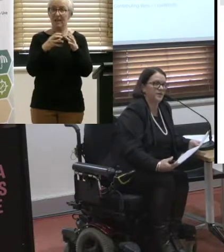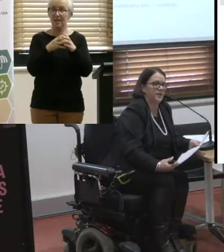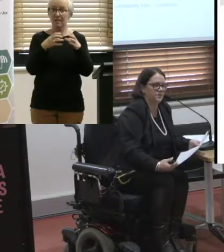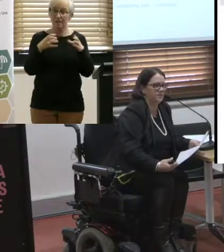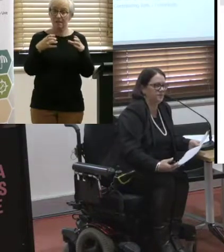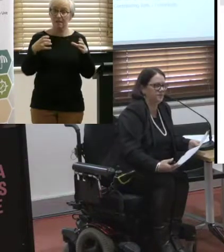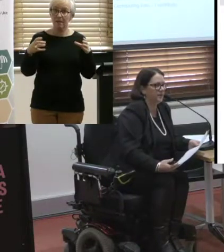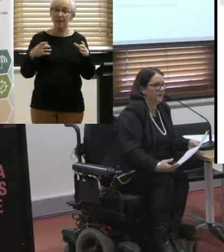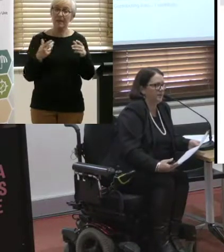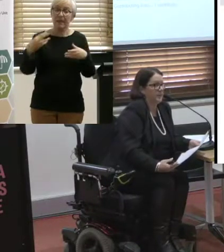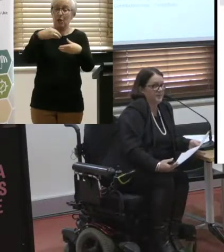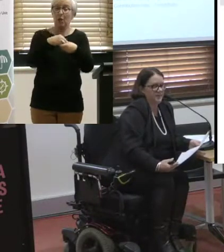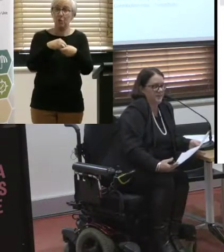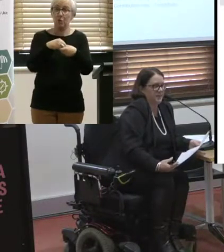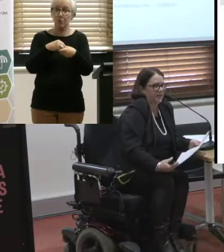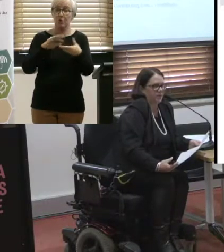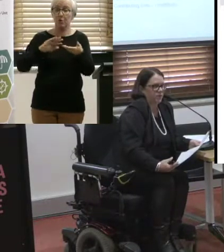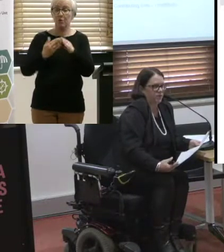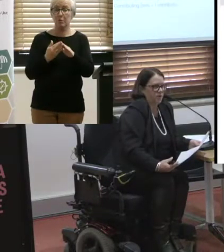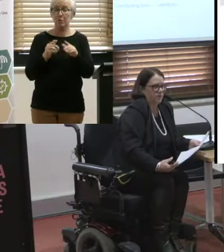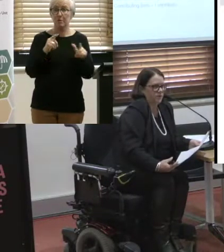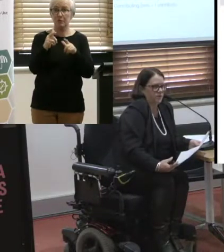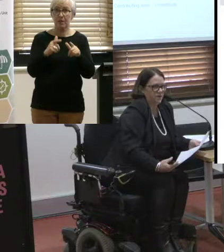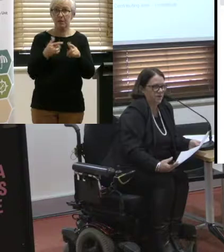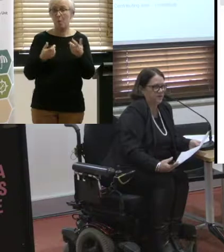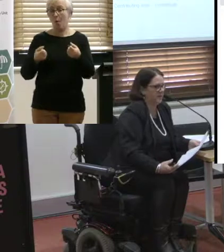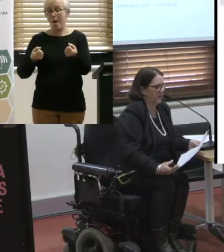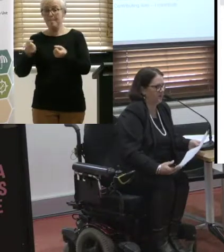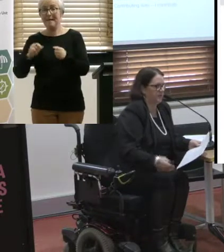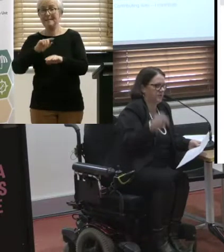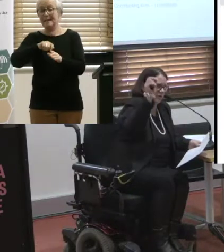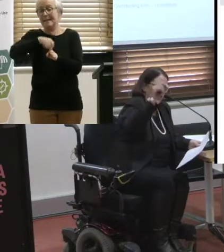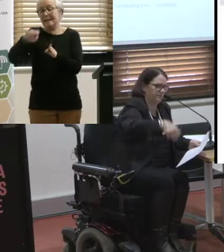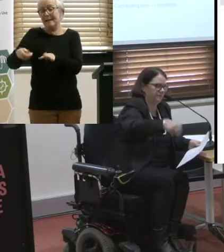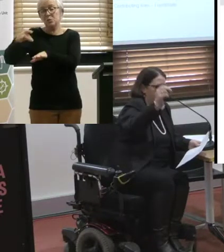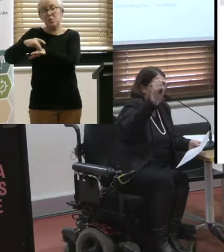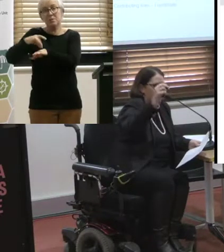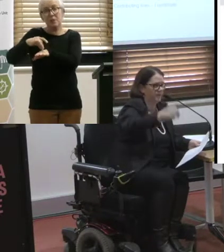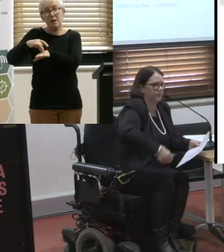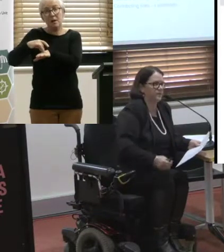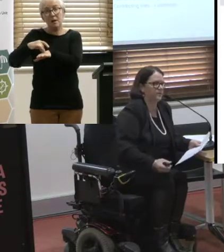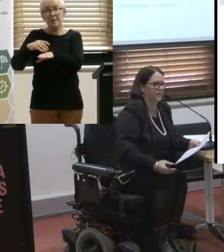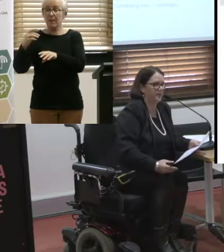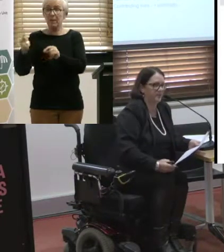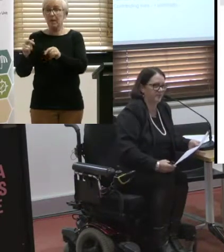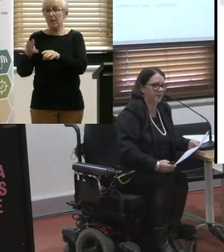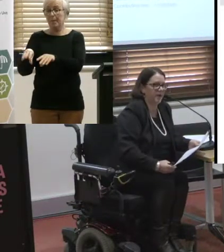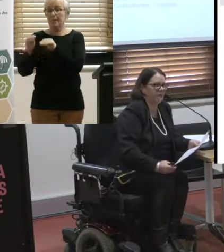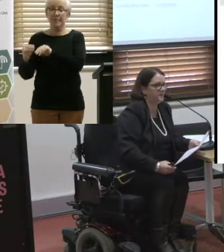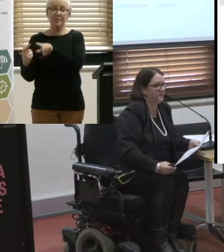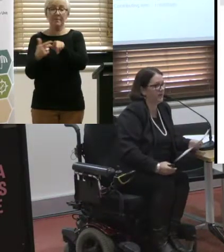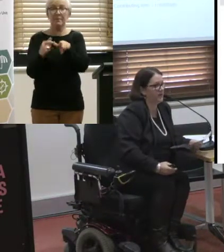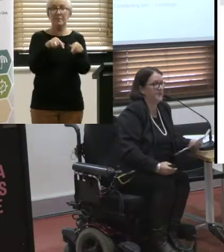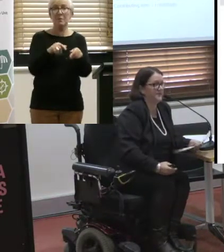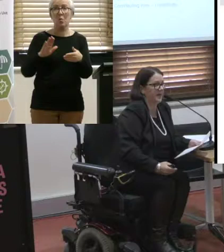community transport, a bus that's sitting in a local hospital service. They may be able to go bang-bang with a MPTP